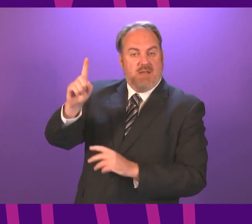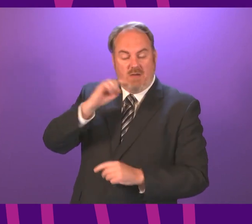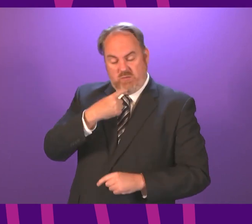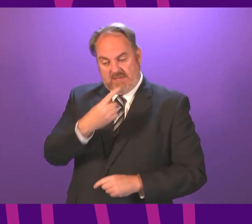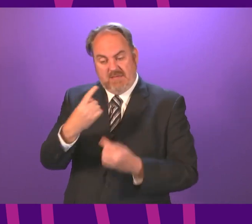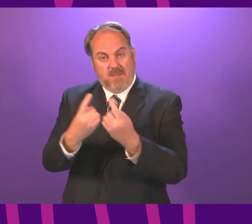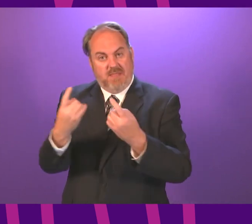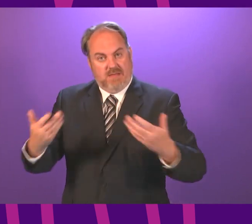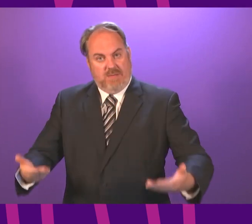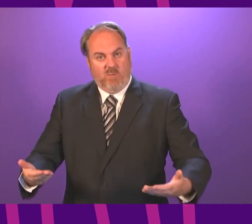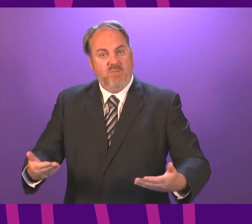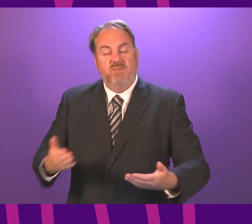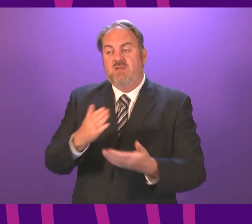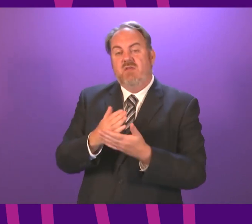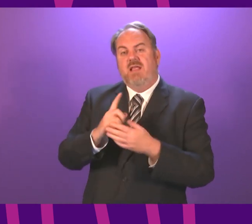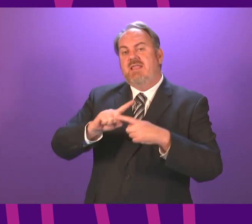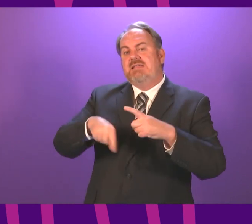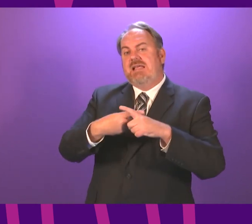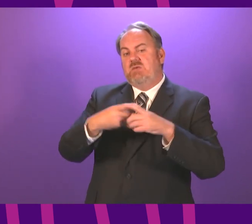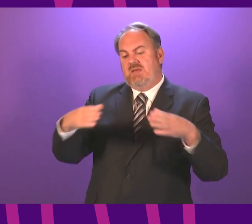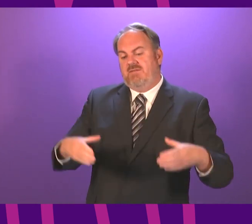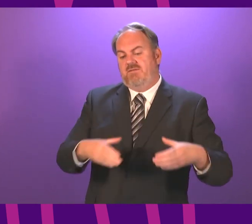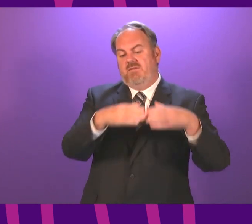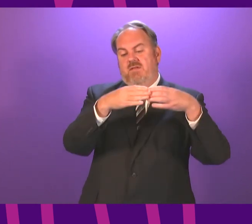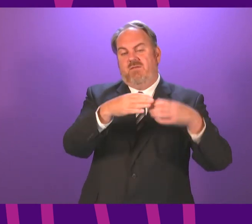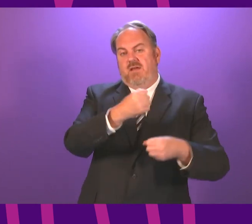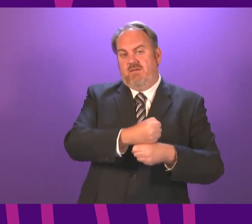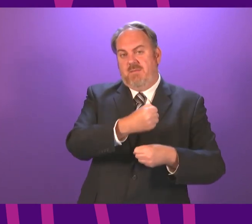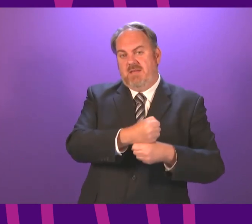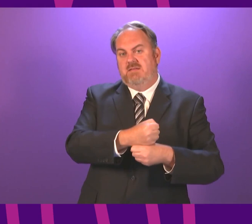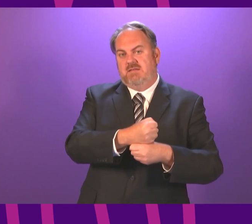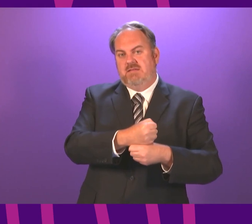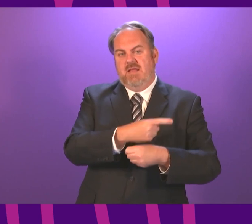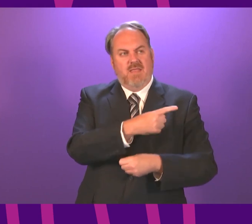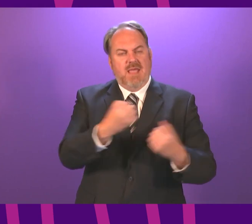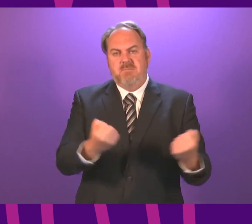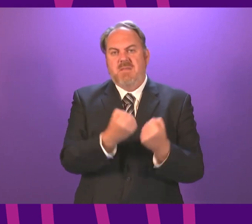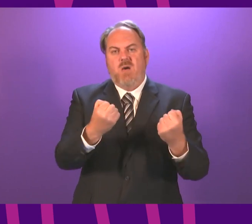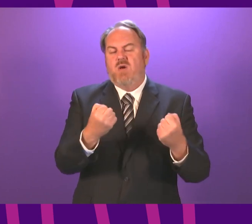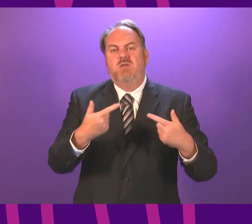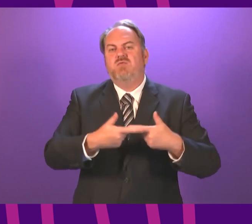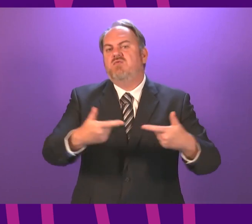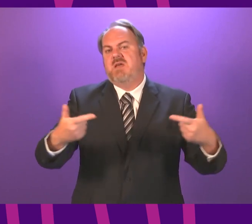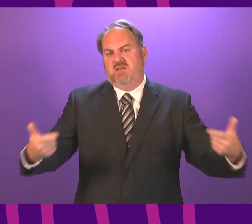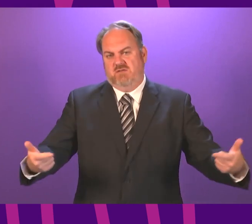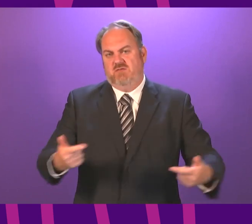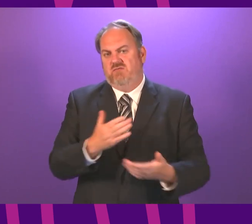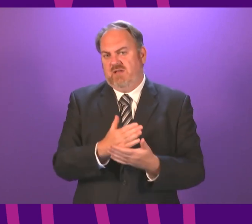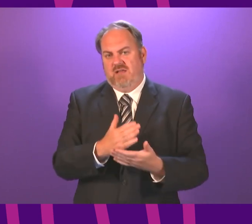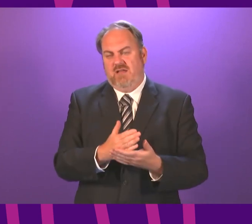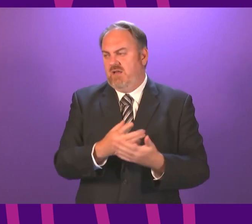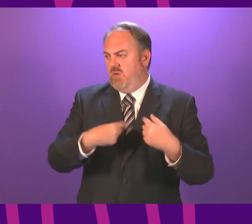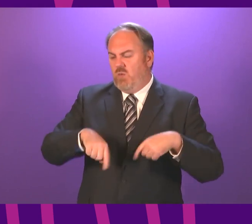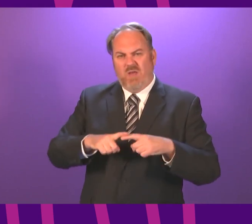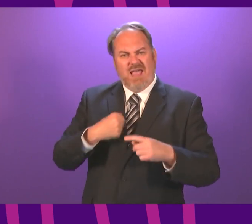that empowers the executive branch of government once again to an unprecedented level, but we are asked as a legislature